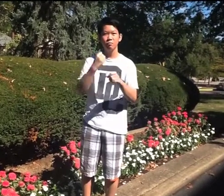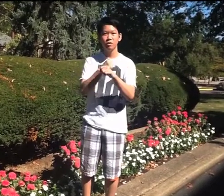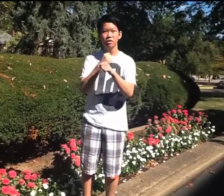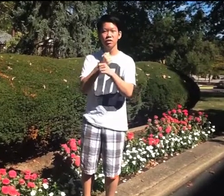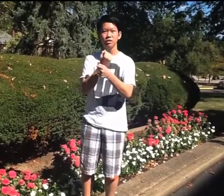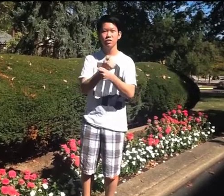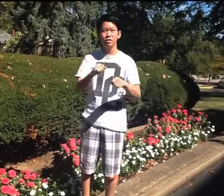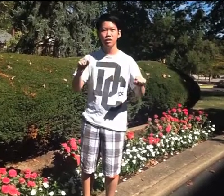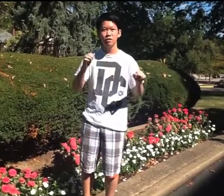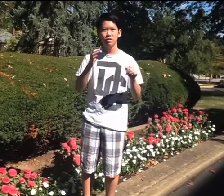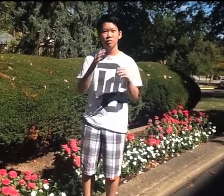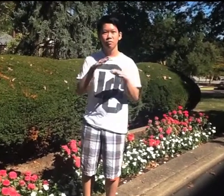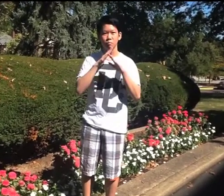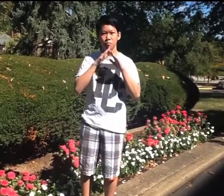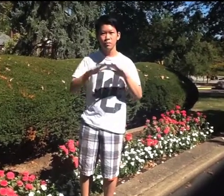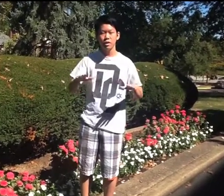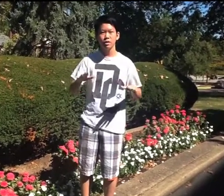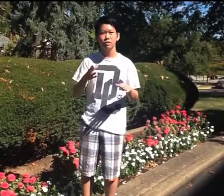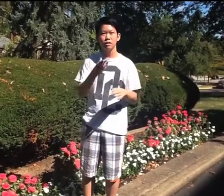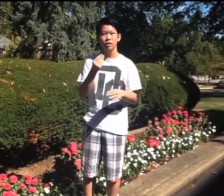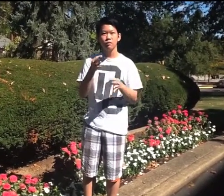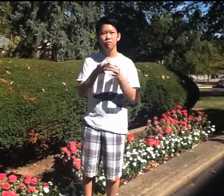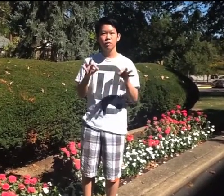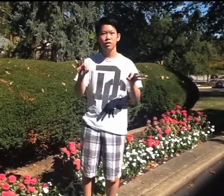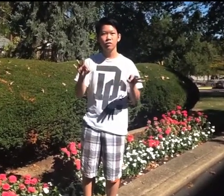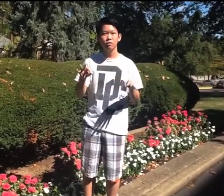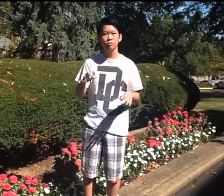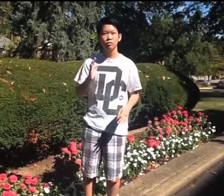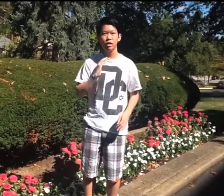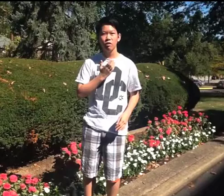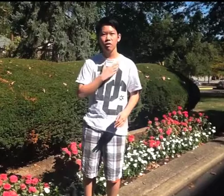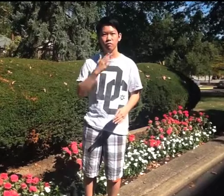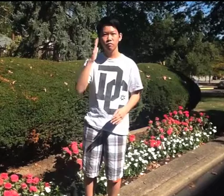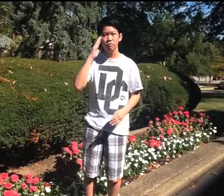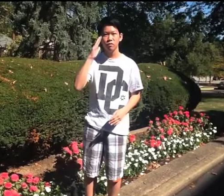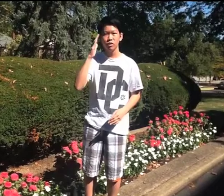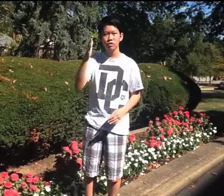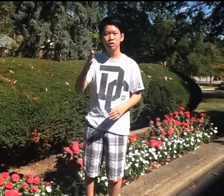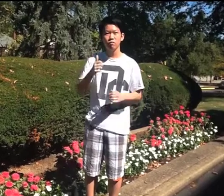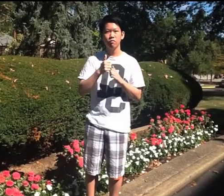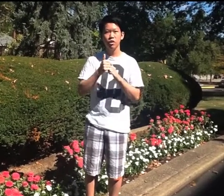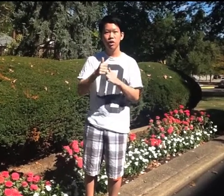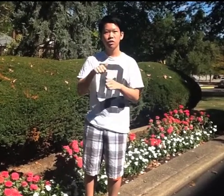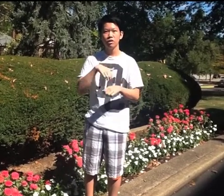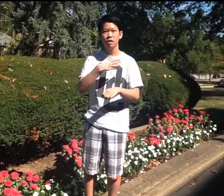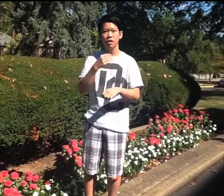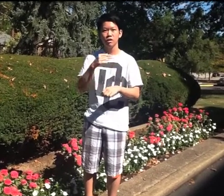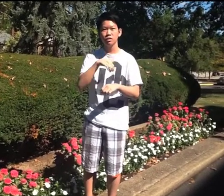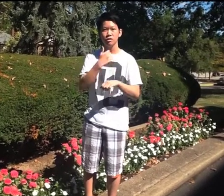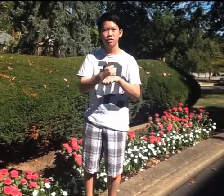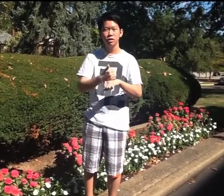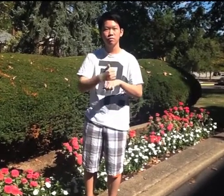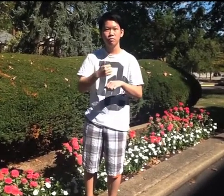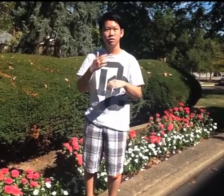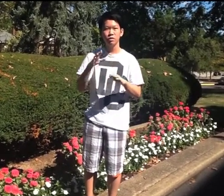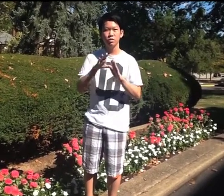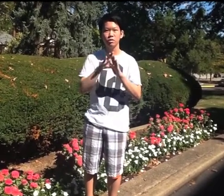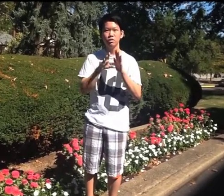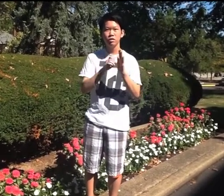promote the general welfare, and secure the blessings of liberty to ourselves and our posterity, do ordain and establish this Constitution for the United States of